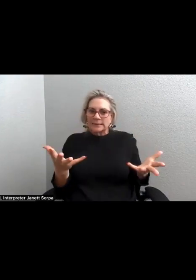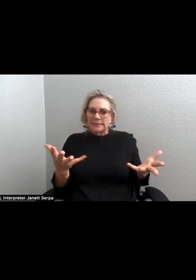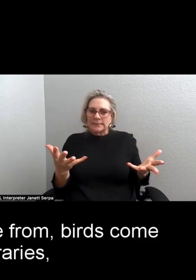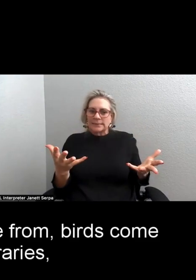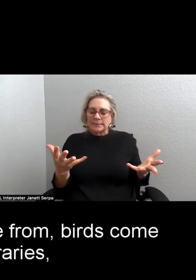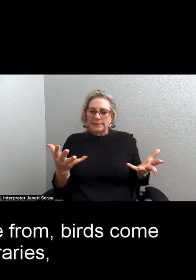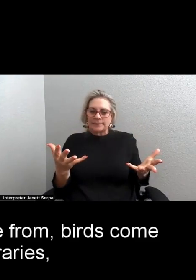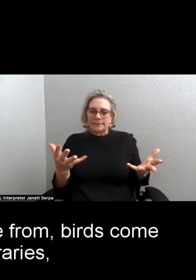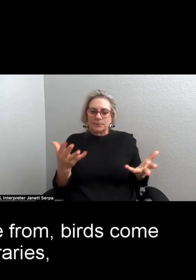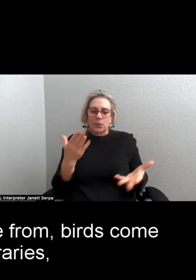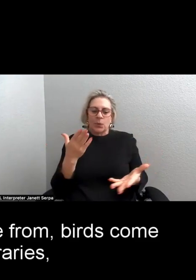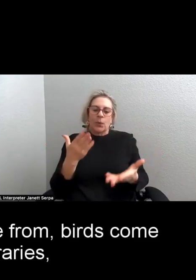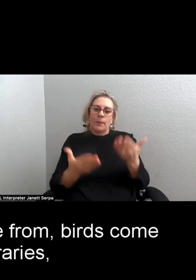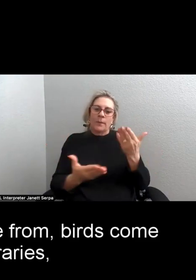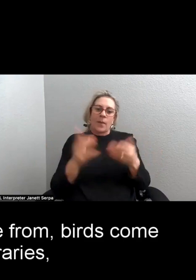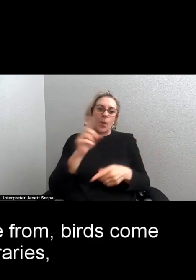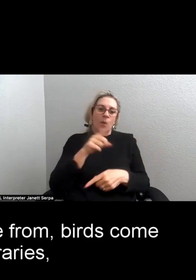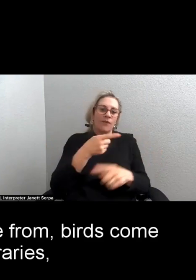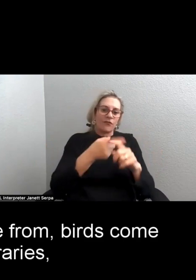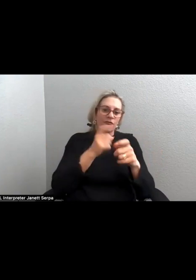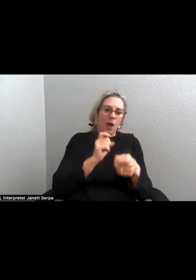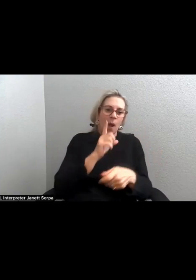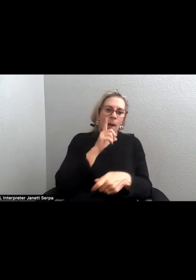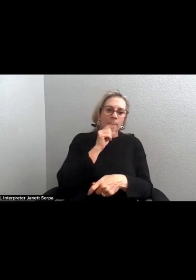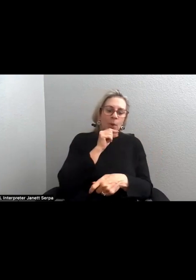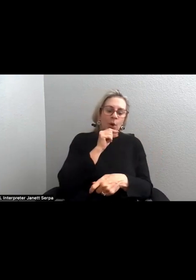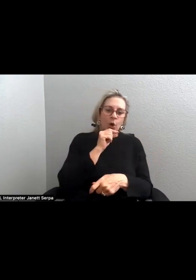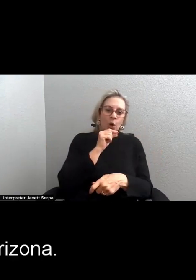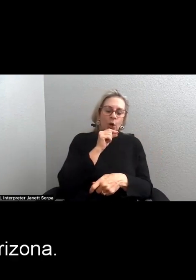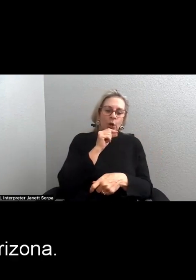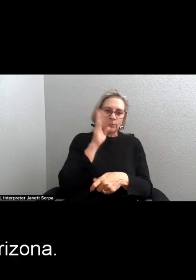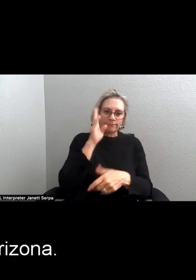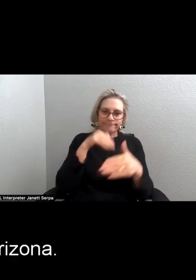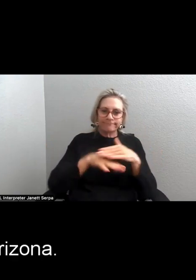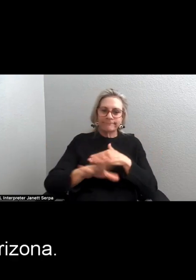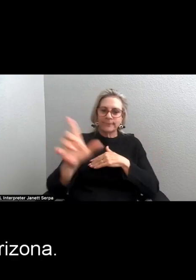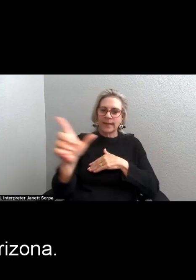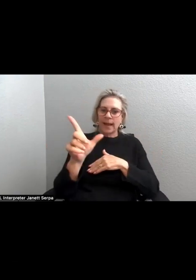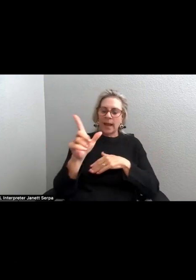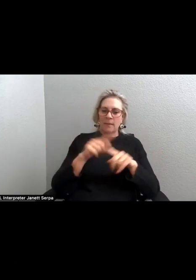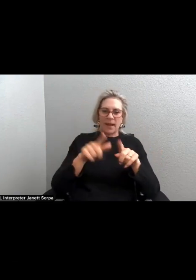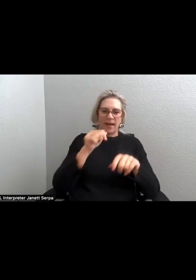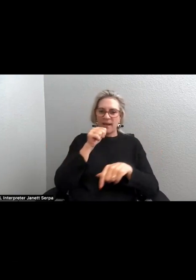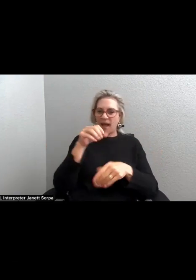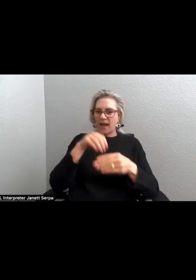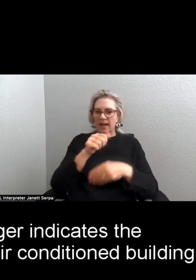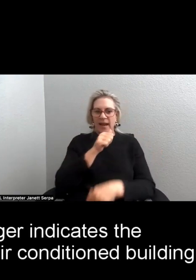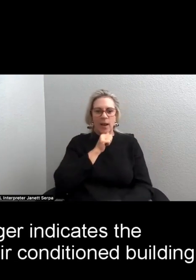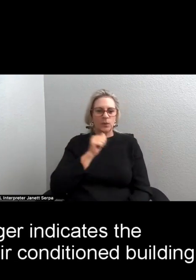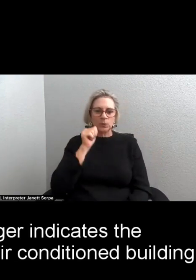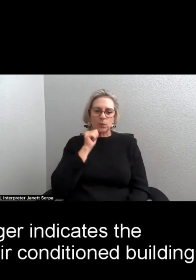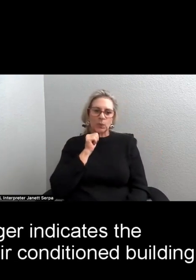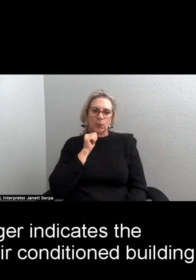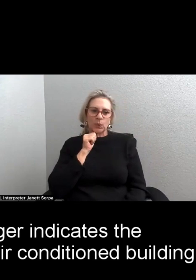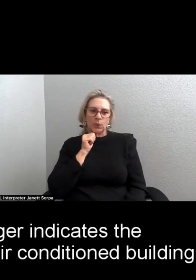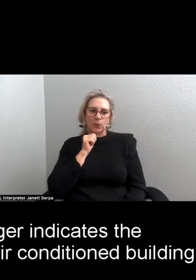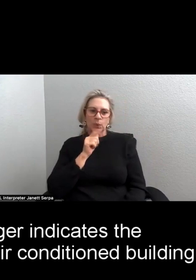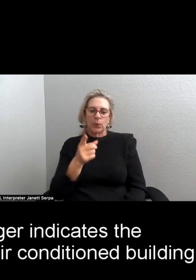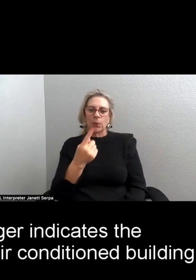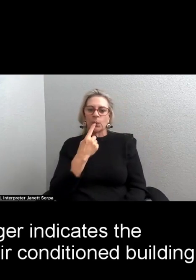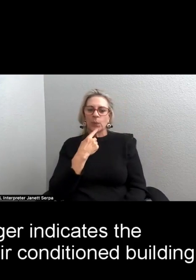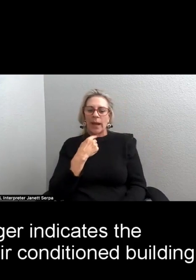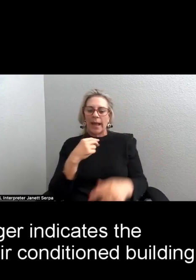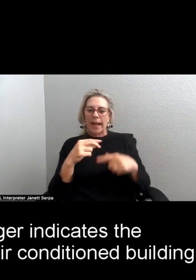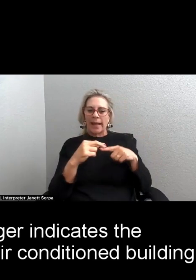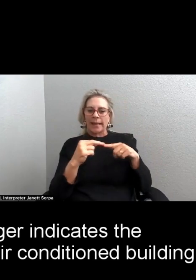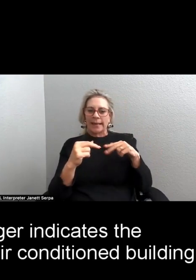Maybe where you're from, birds come into libraries, not in Arizona. Her red-tipped finger